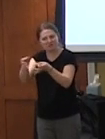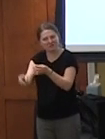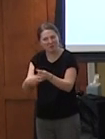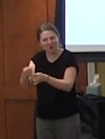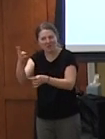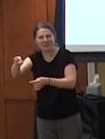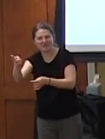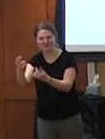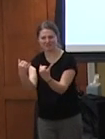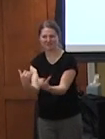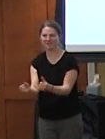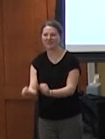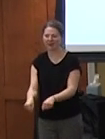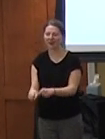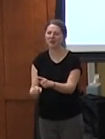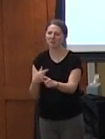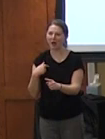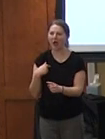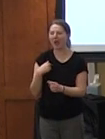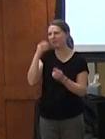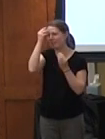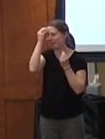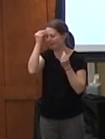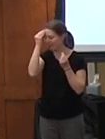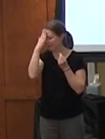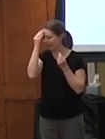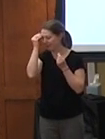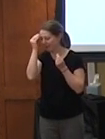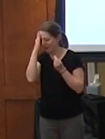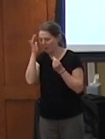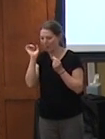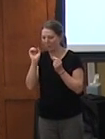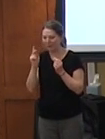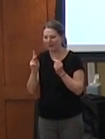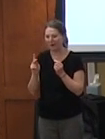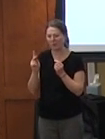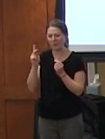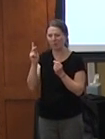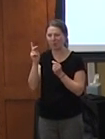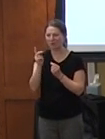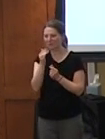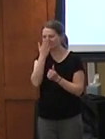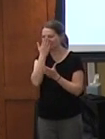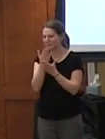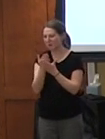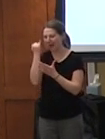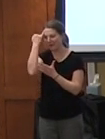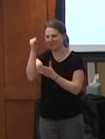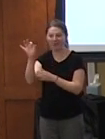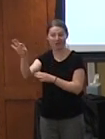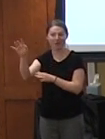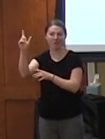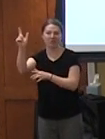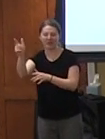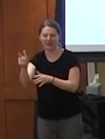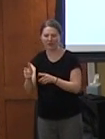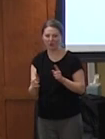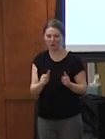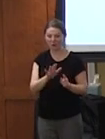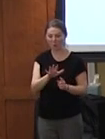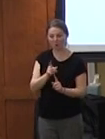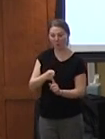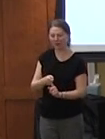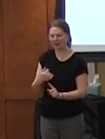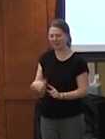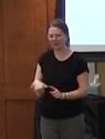you know i'm sitting here taking notes in my head mentally if you could have listed this later because so many of the points you made are really pointed for me